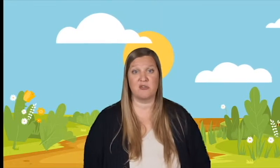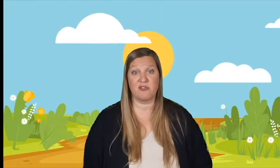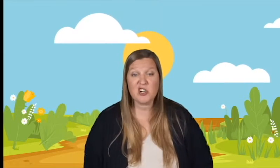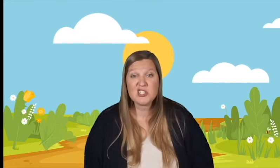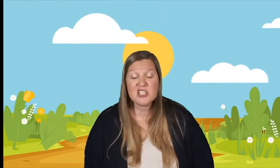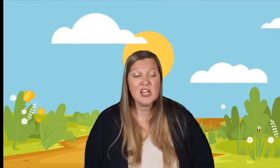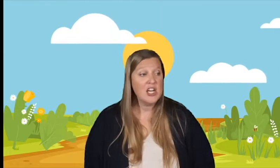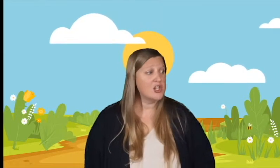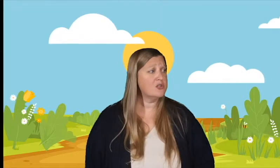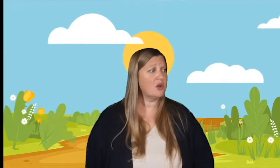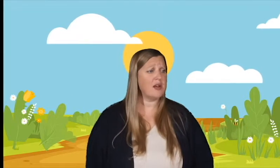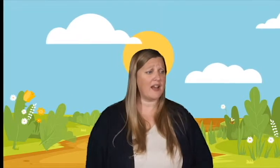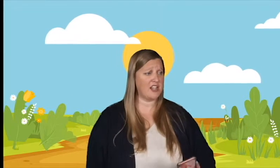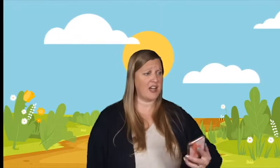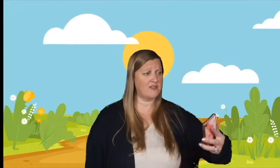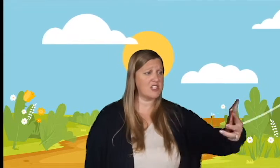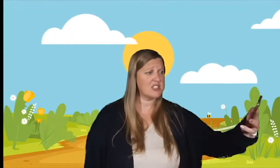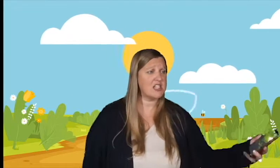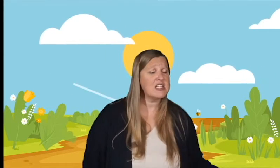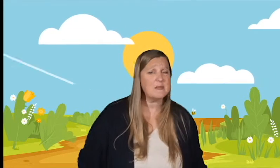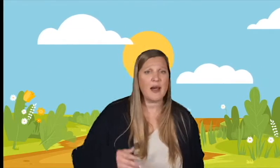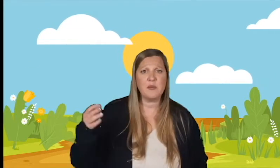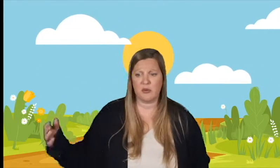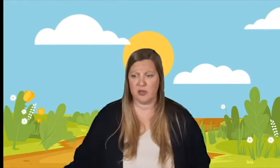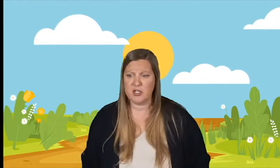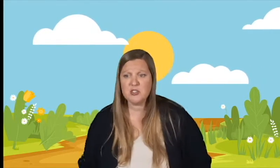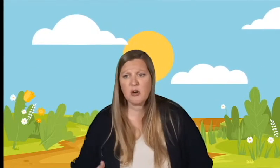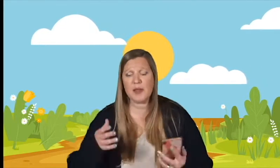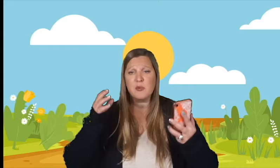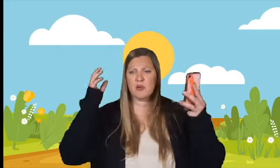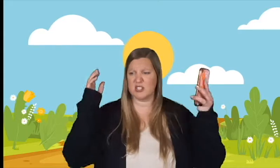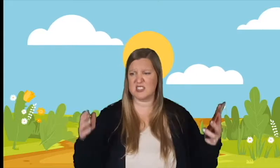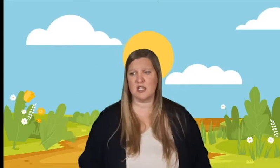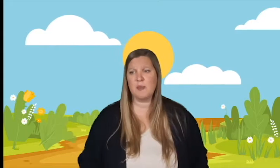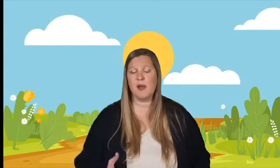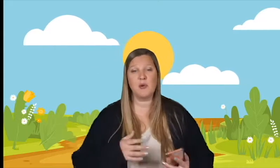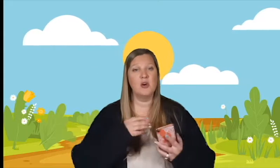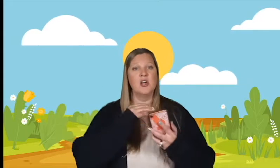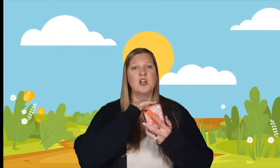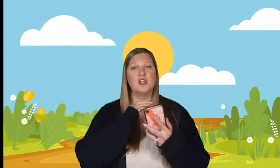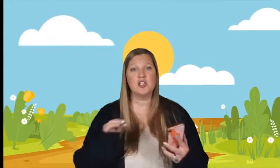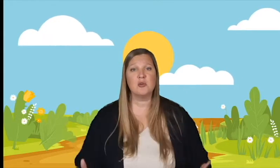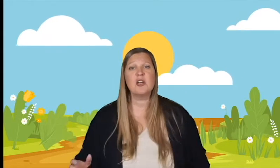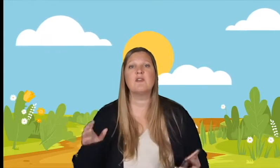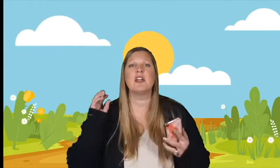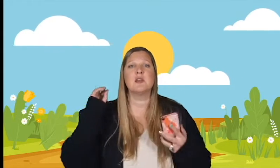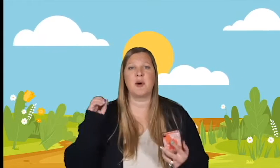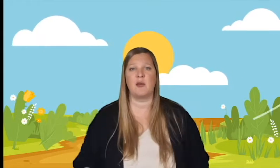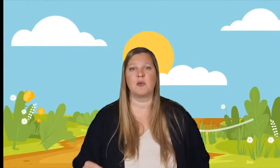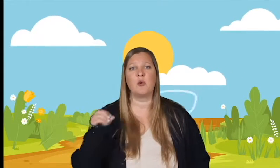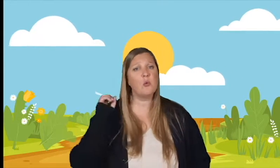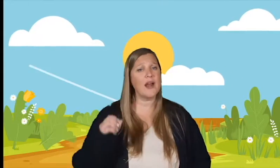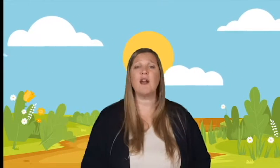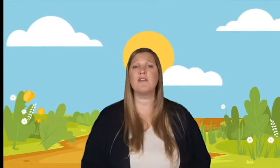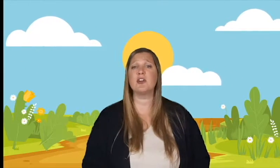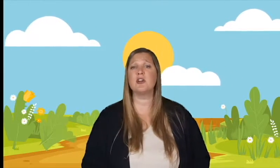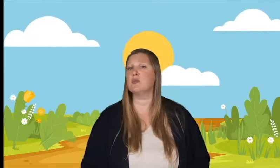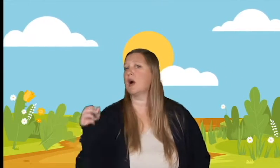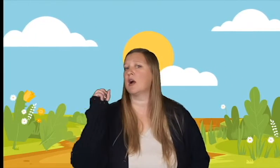version. You don't have to have just a kid's Bible or an adult Bible or a study Bible. You can read the Bible wherever you are,